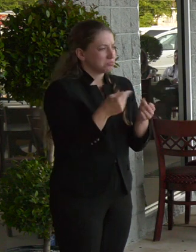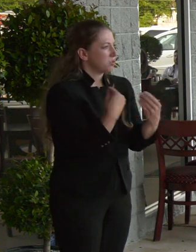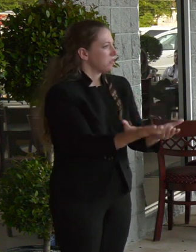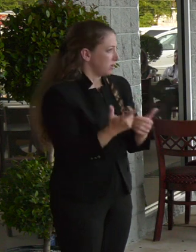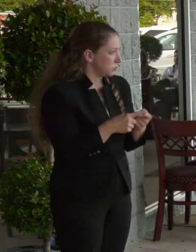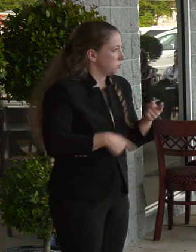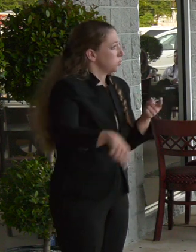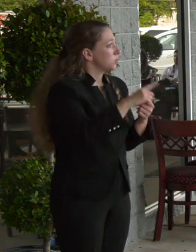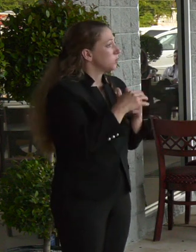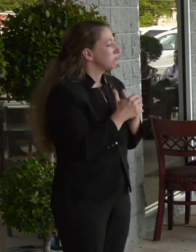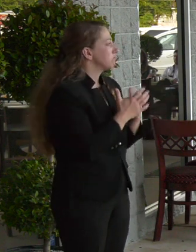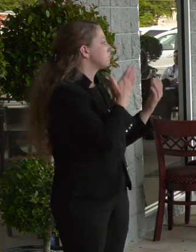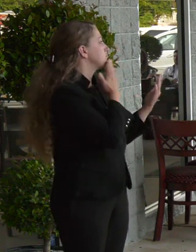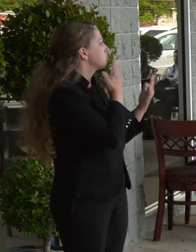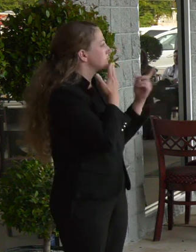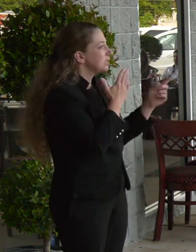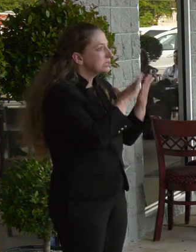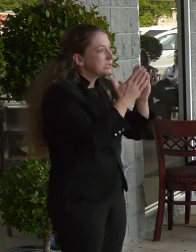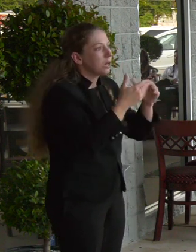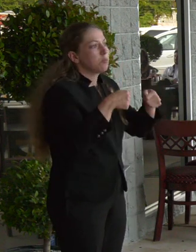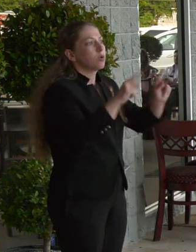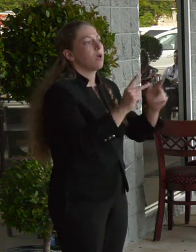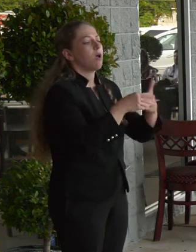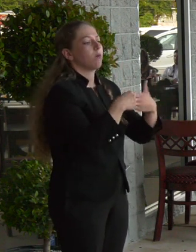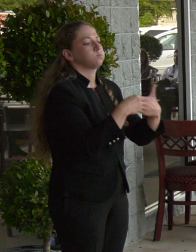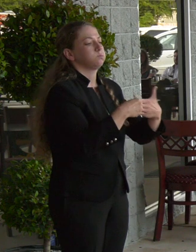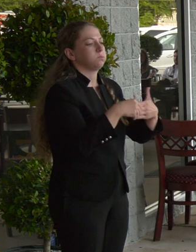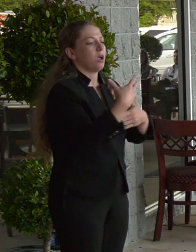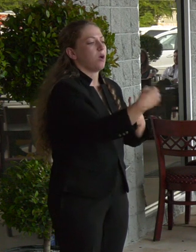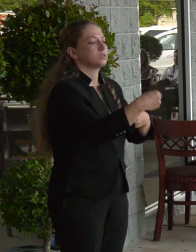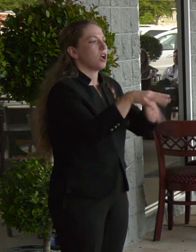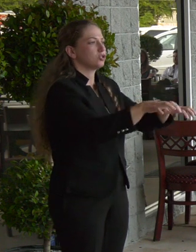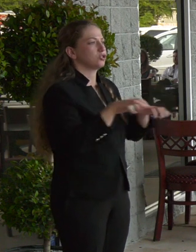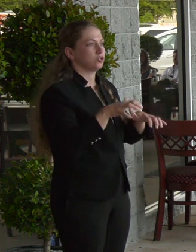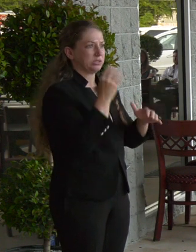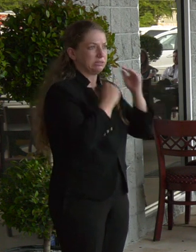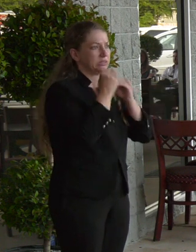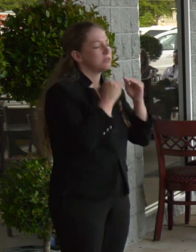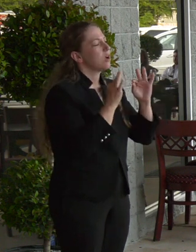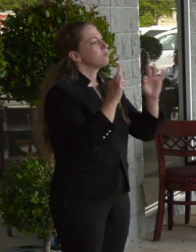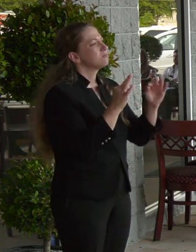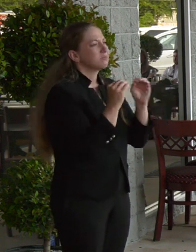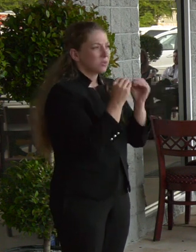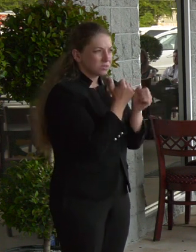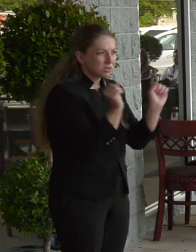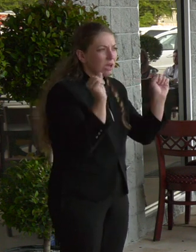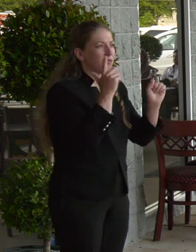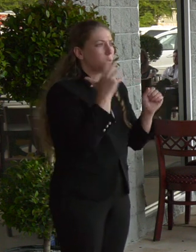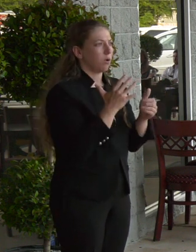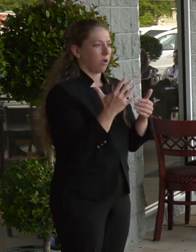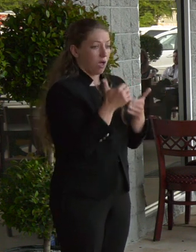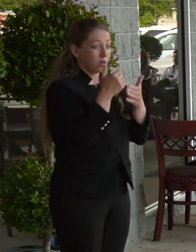allow this outside dining and expand the dining for the guidelines as well, which is going to help a lot to ease some of those